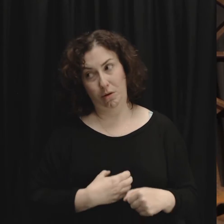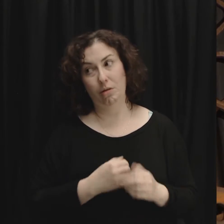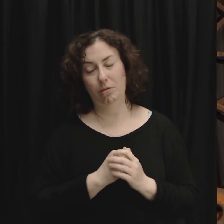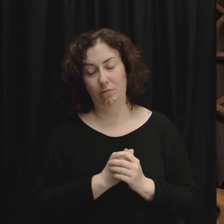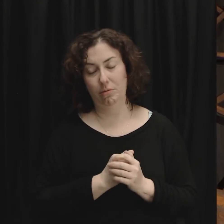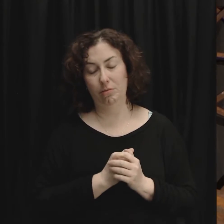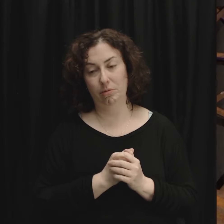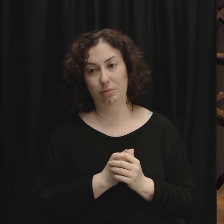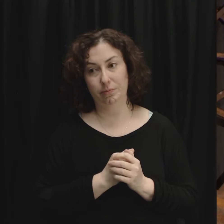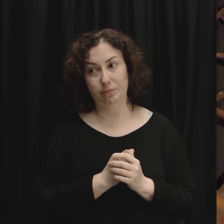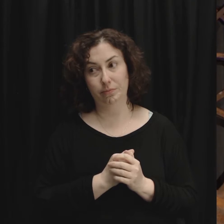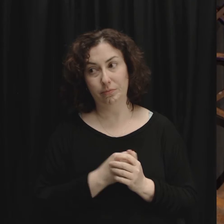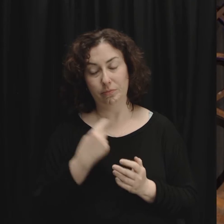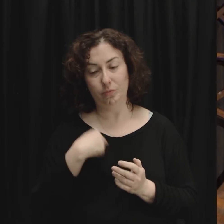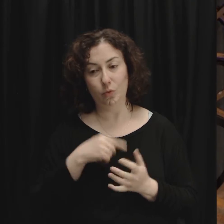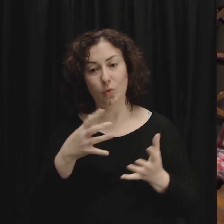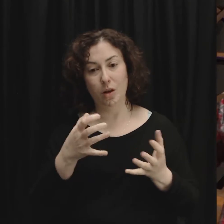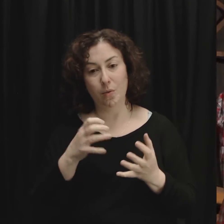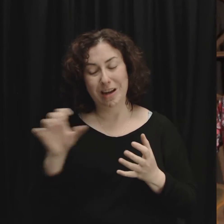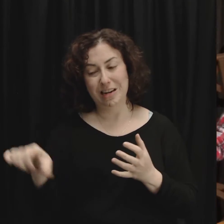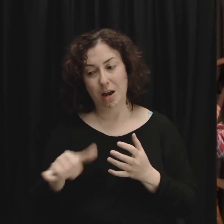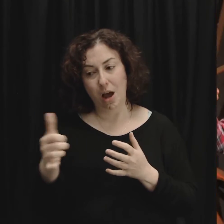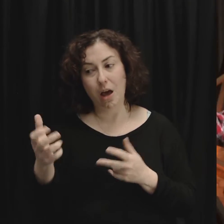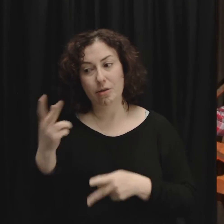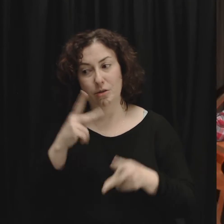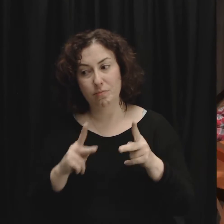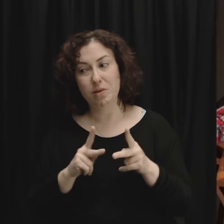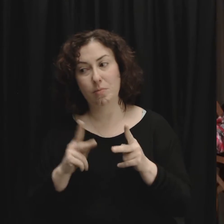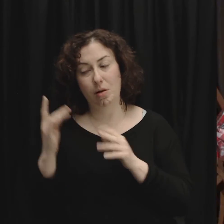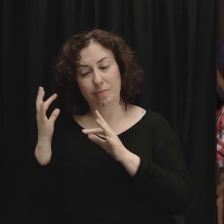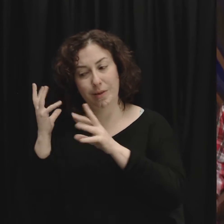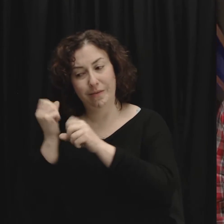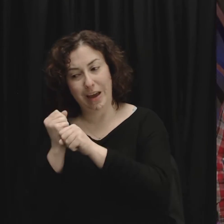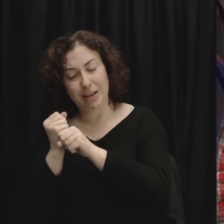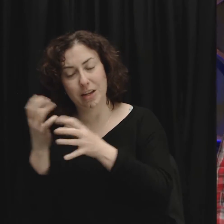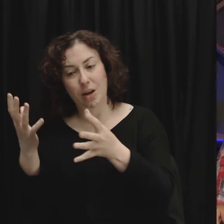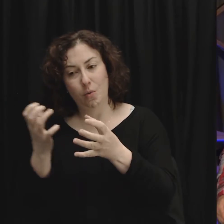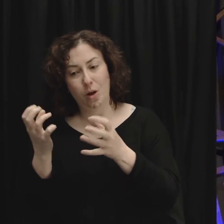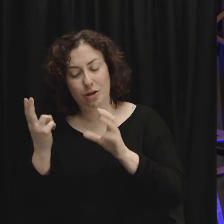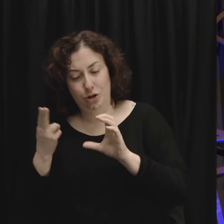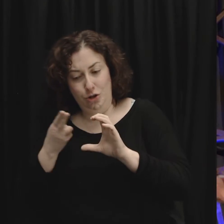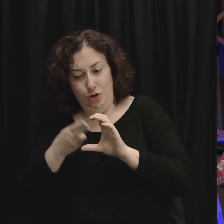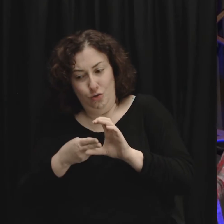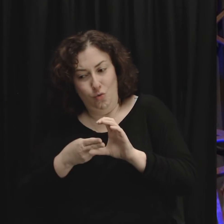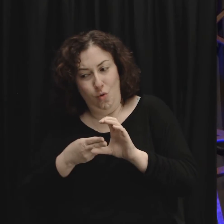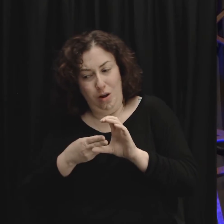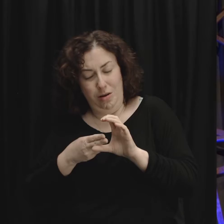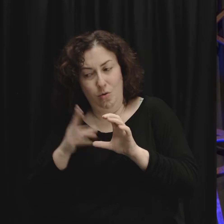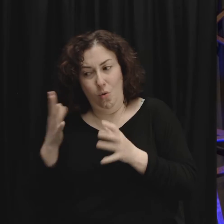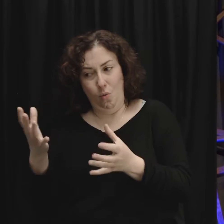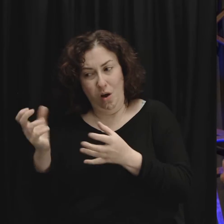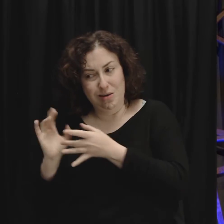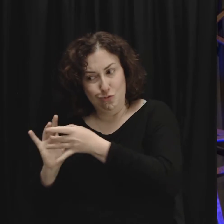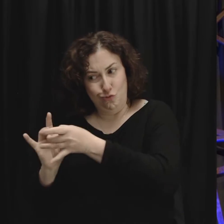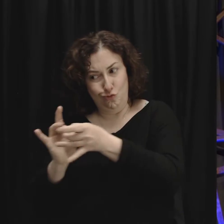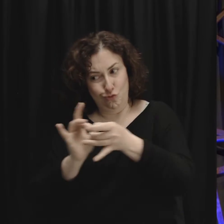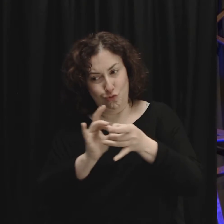other people go man I want to be in his circle I want to be in her circle of relationships they're healthy and I'm drawn to that